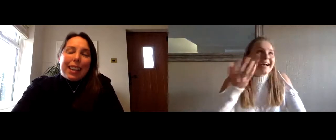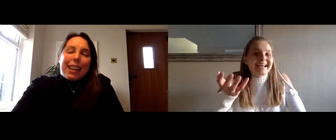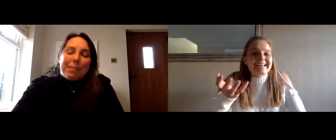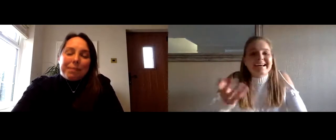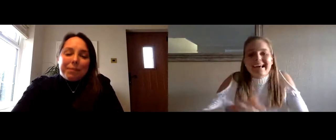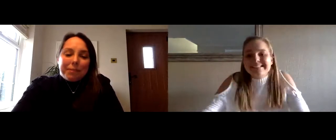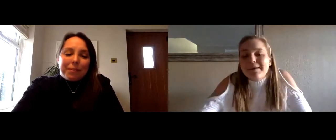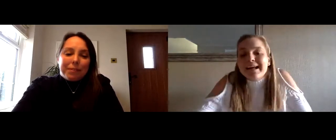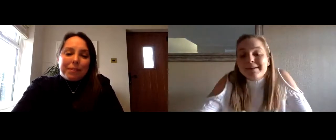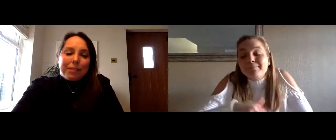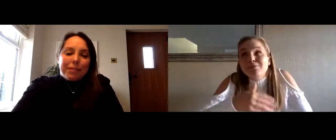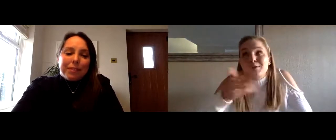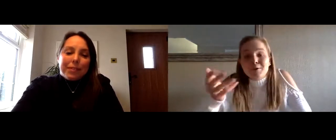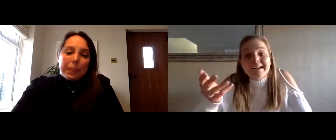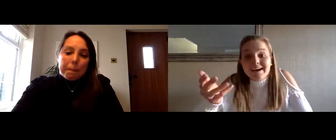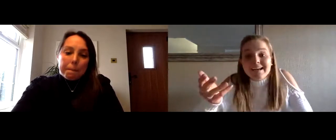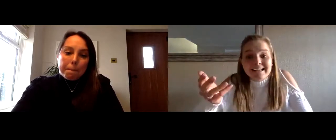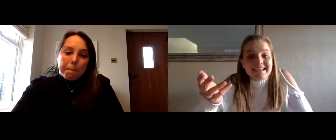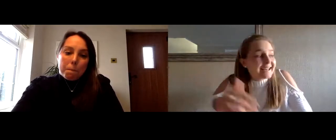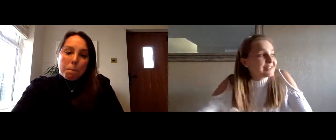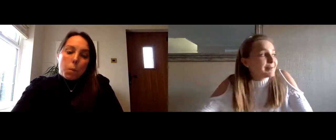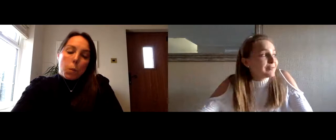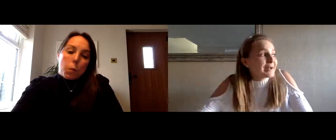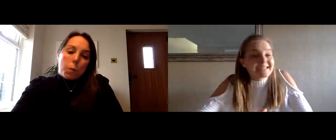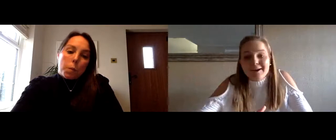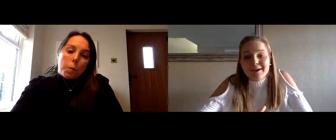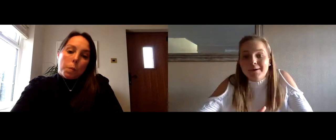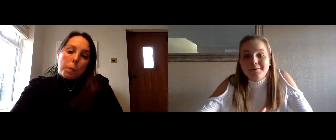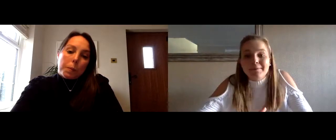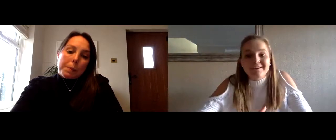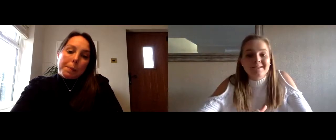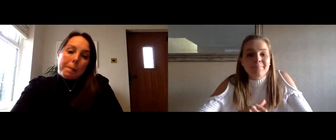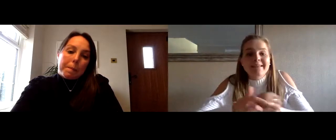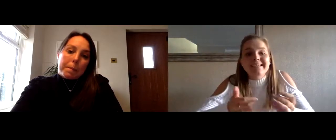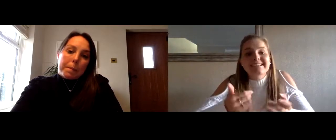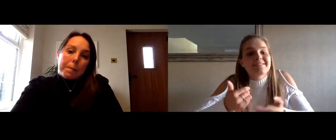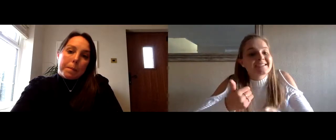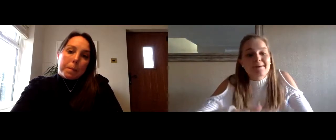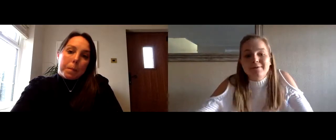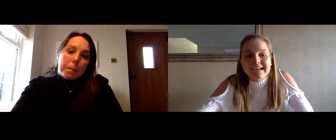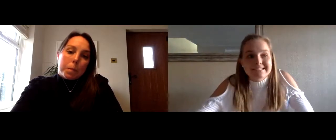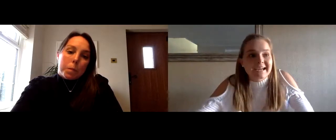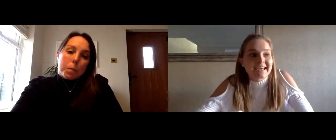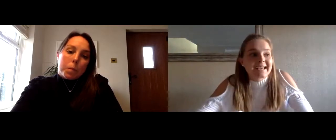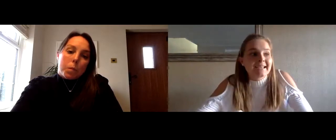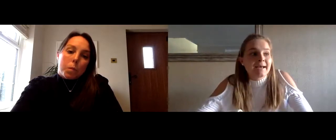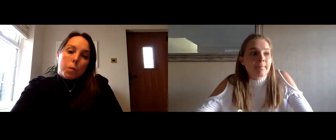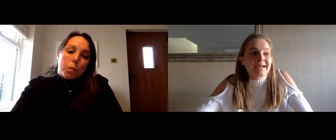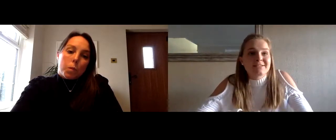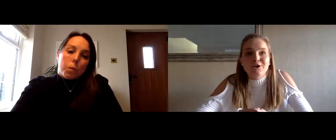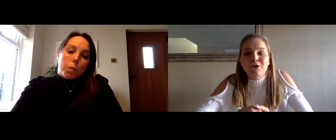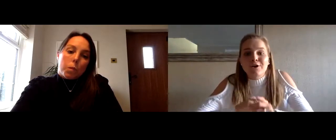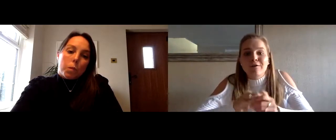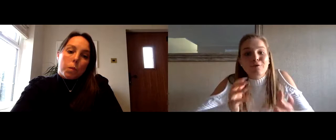but i guess it moves me on quite nicely in terms of my second question because this series of kapa and nata is